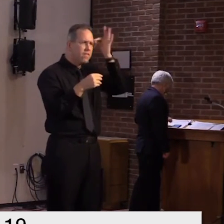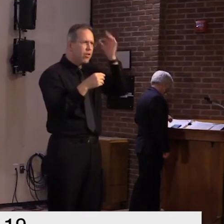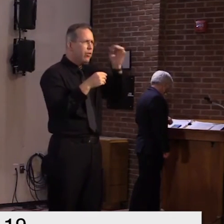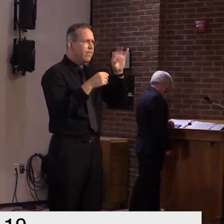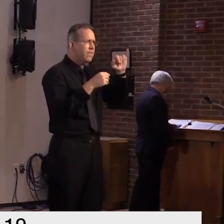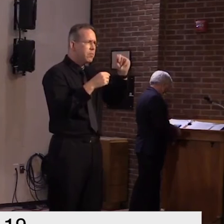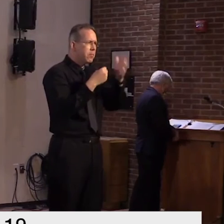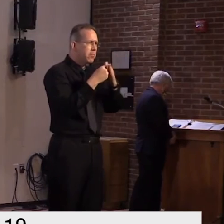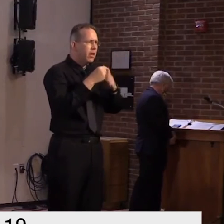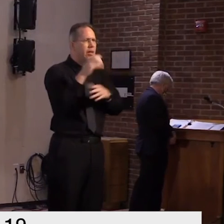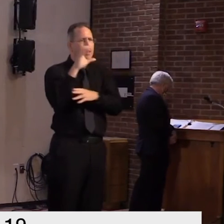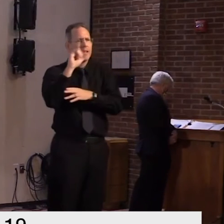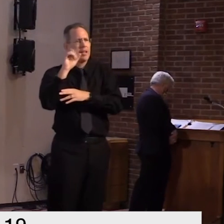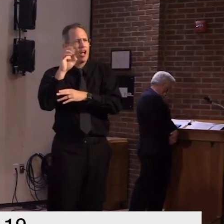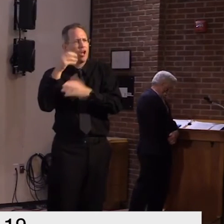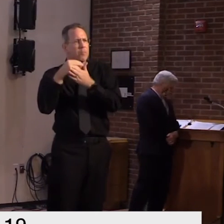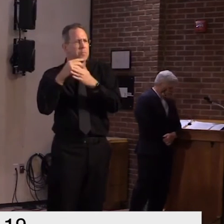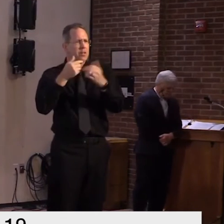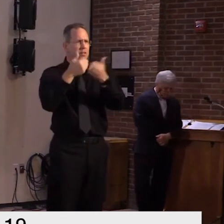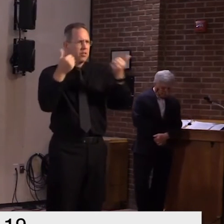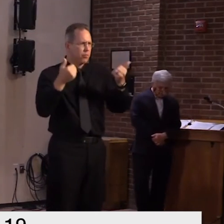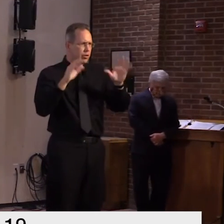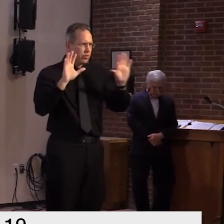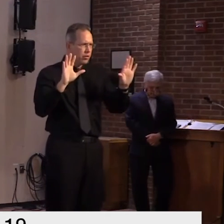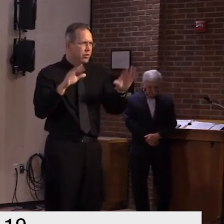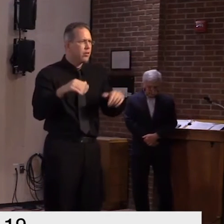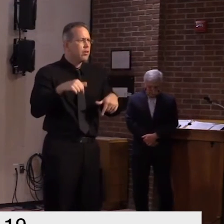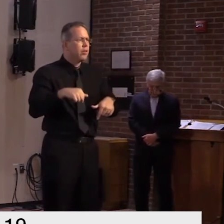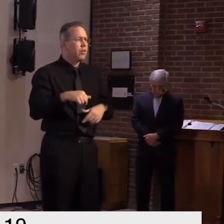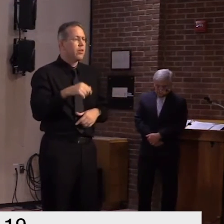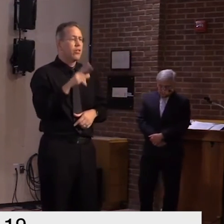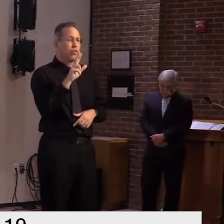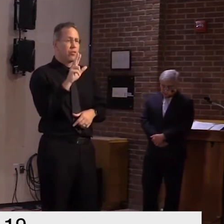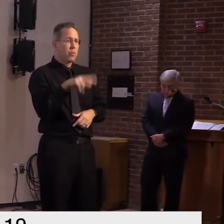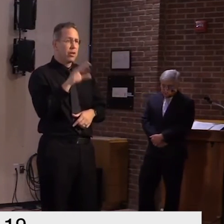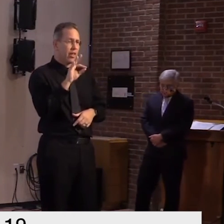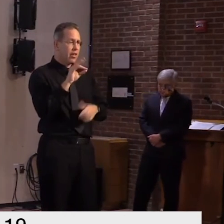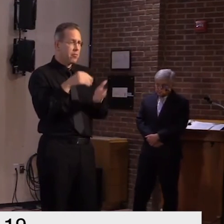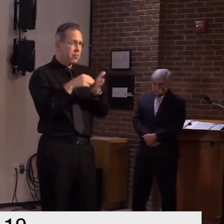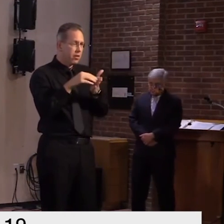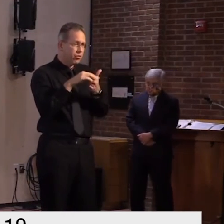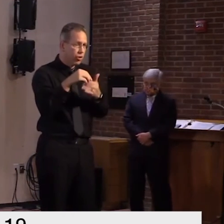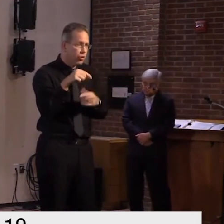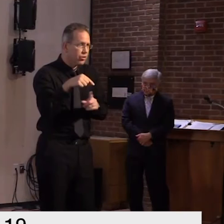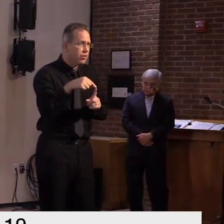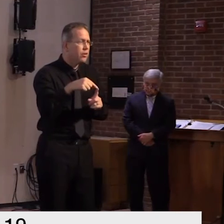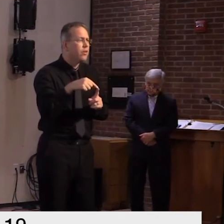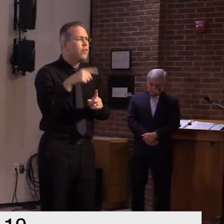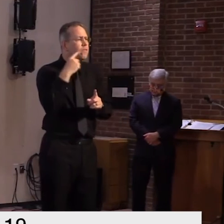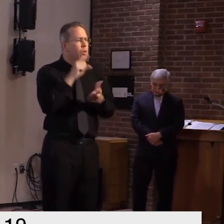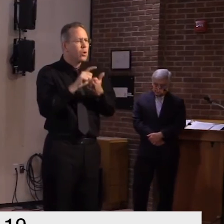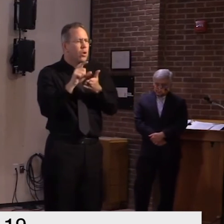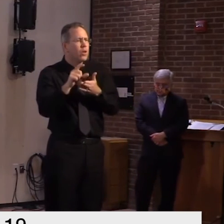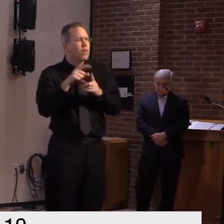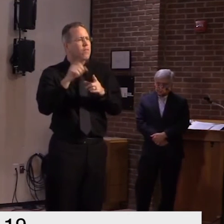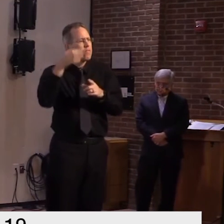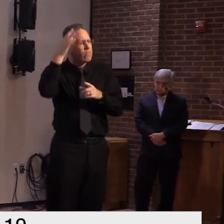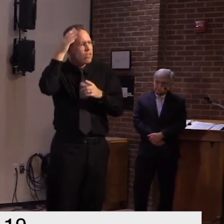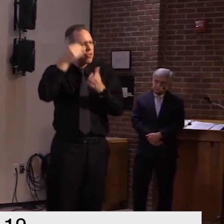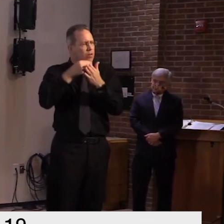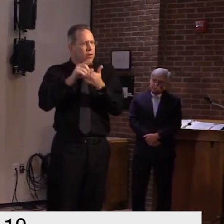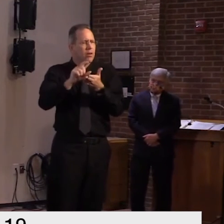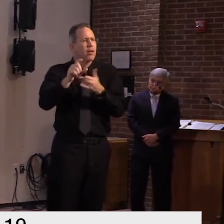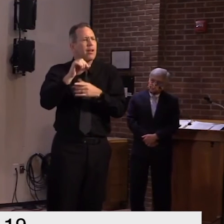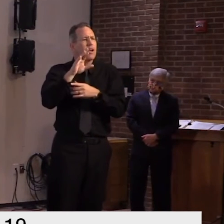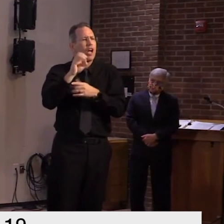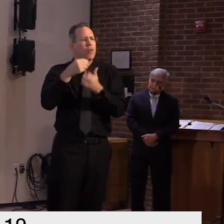i am guessing at this point but my memory is the total is five or six million uh greg we can uh i